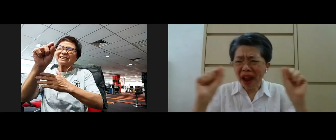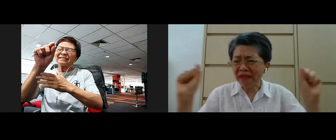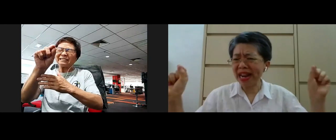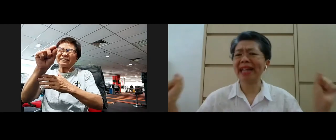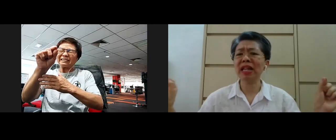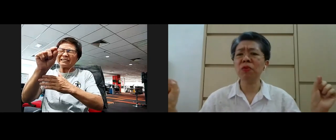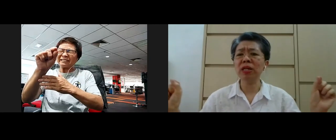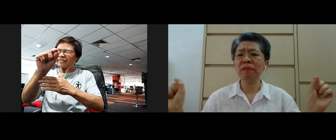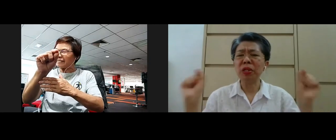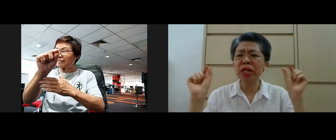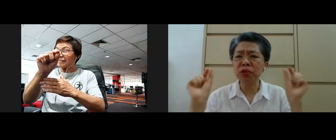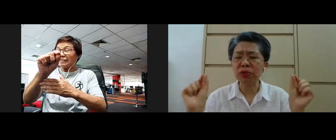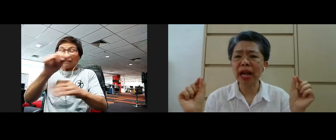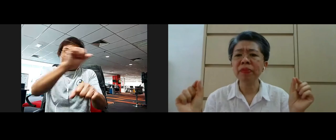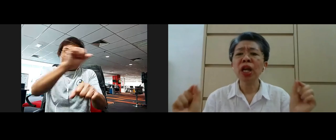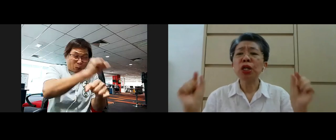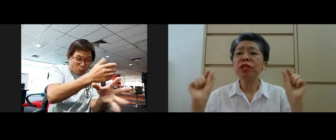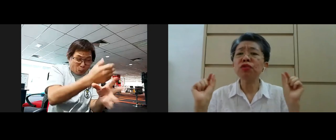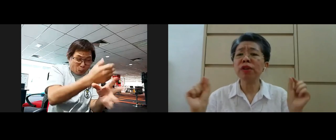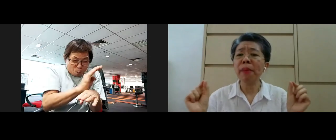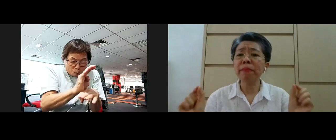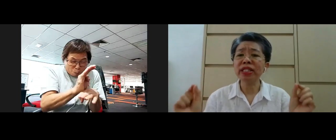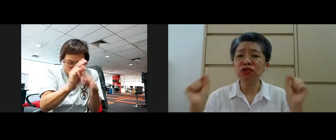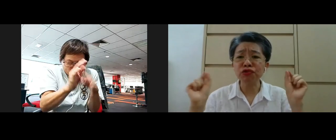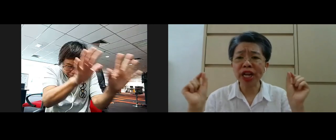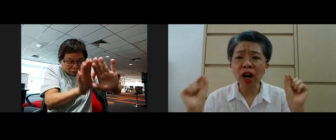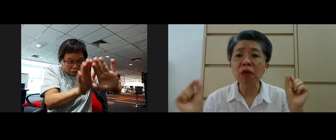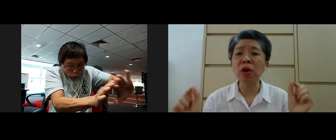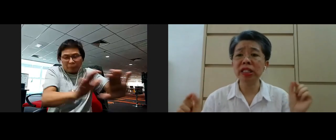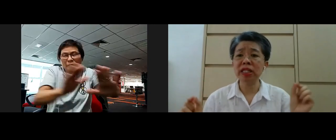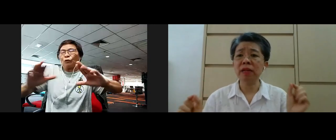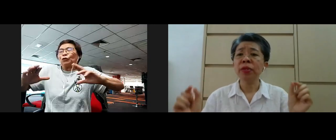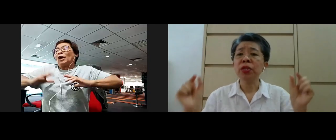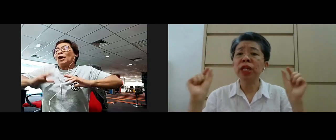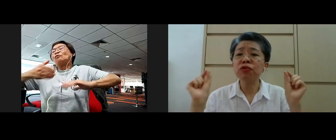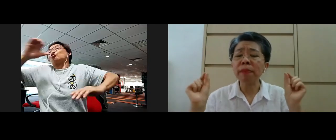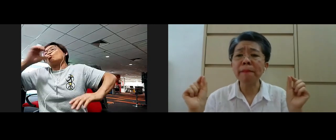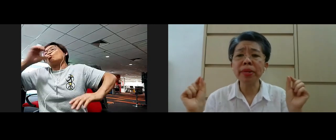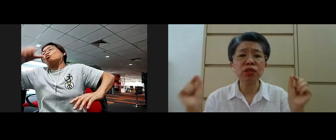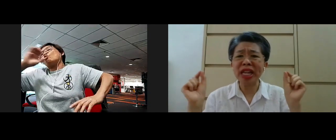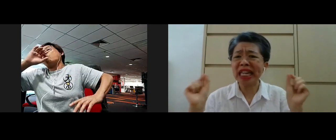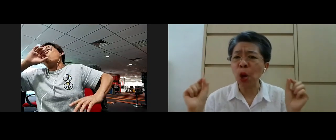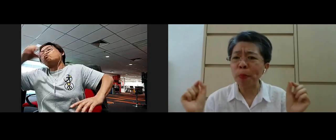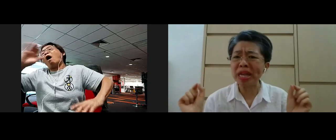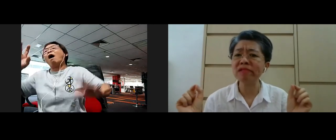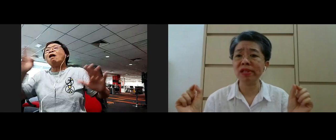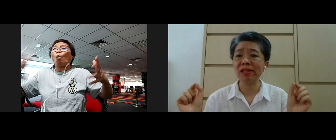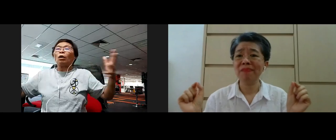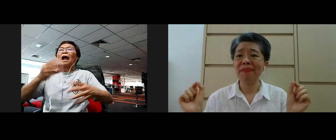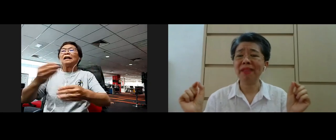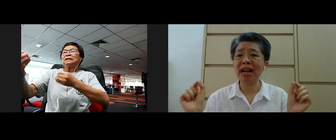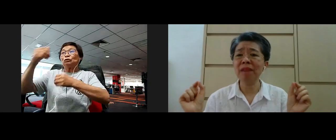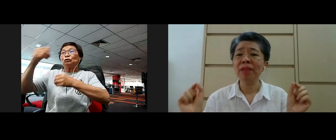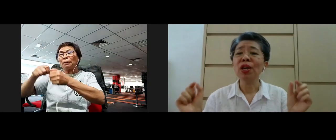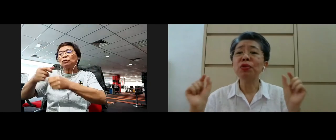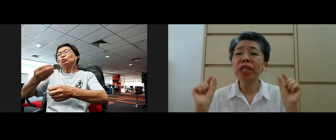very hectic work you need to do that you need to remember to drink a lot of water you need to remember to eat your meals